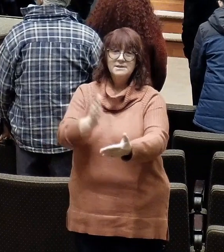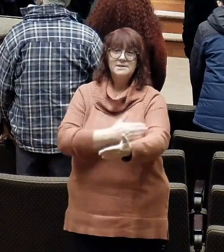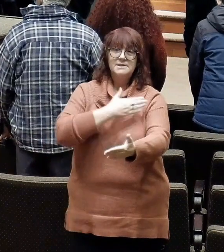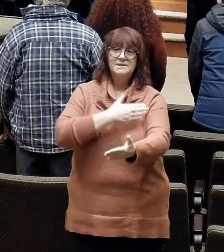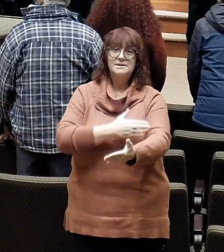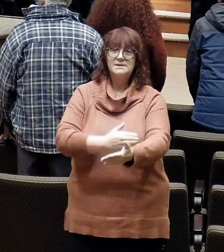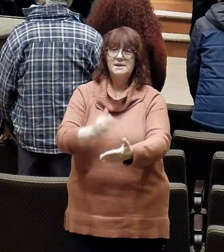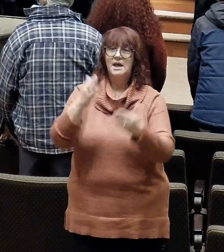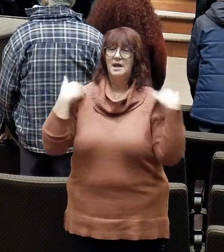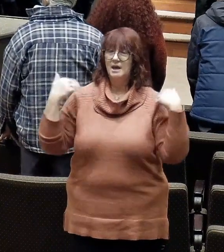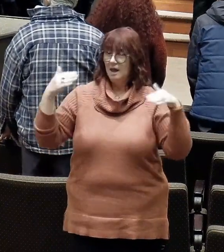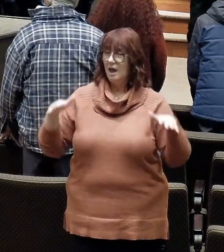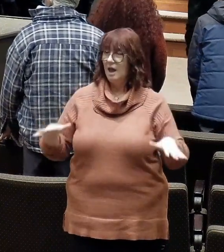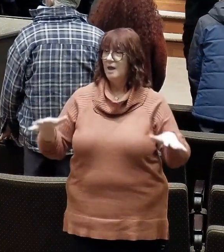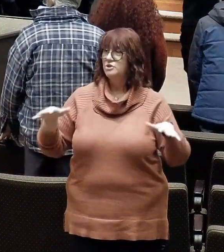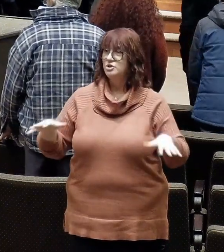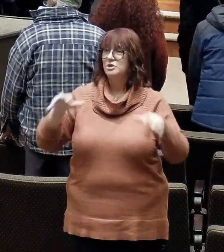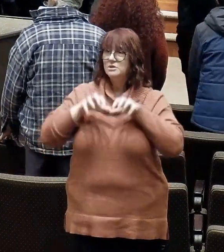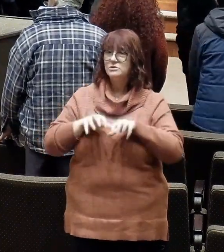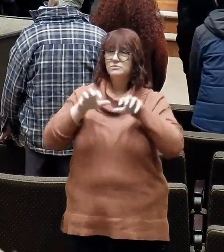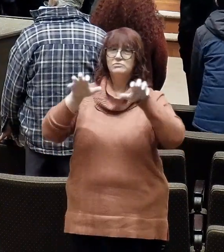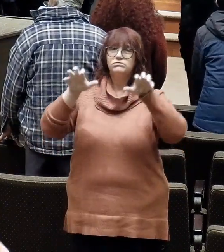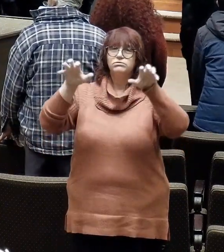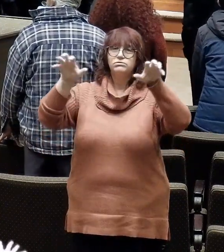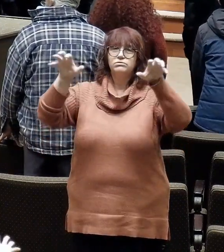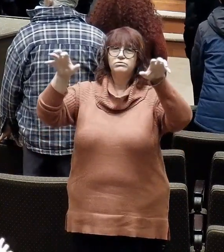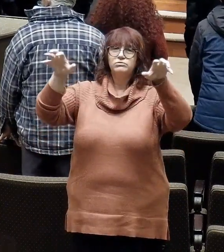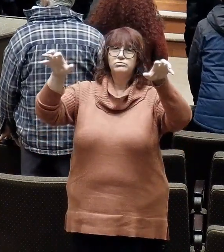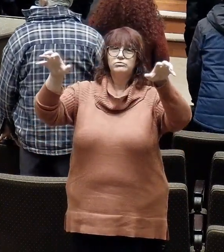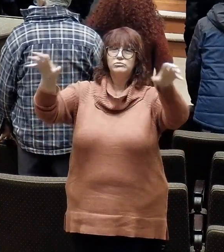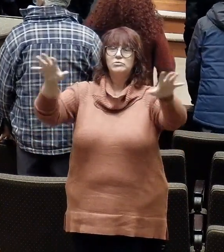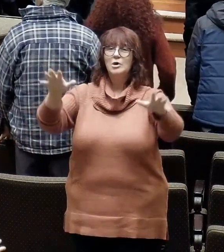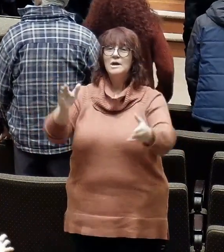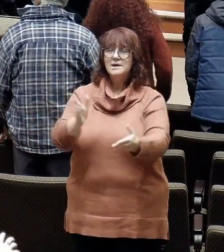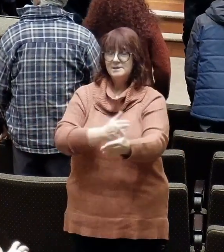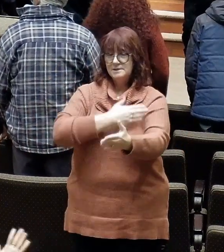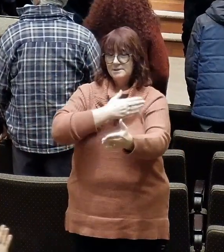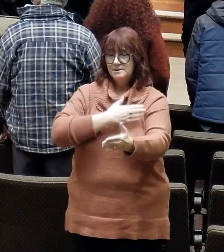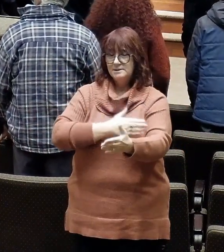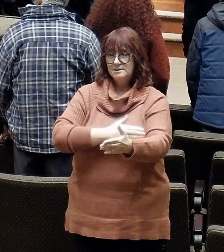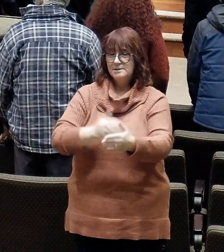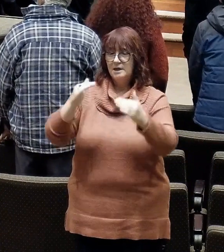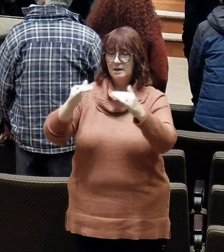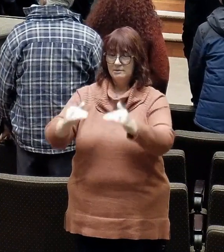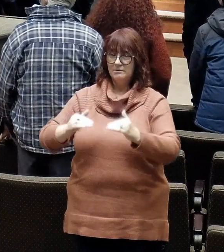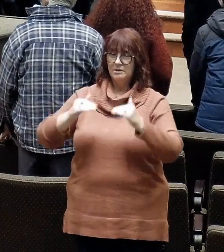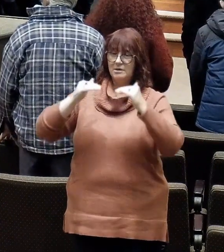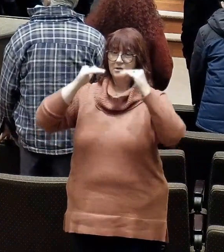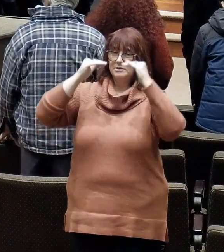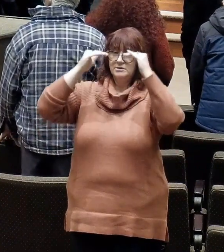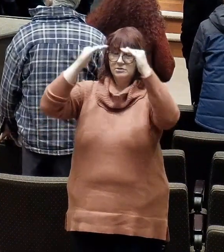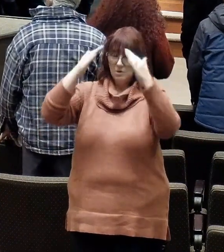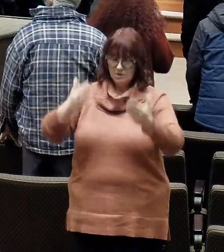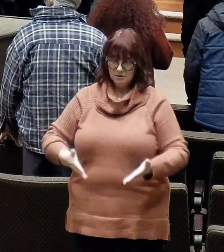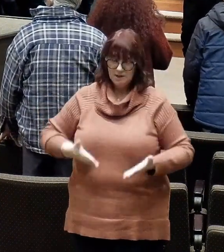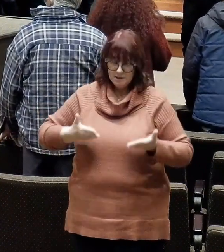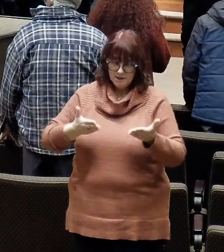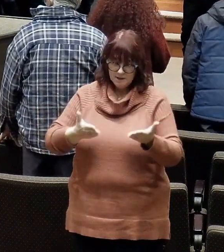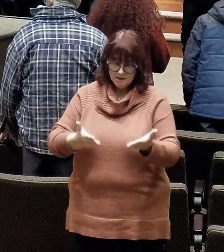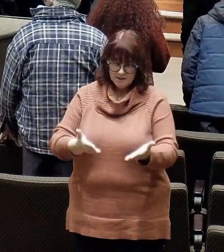angels, sing in exaltation, sing, all